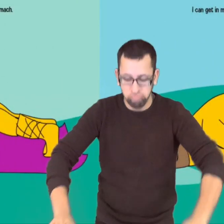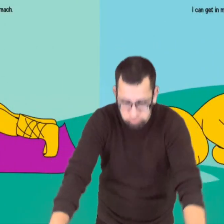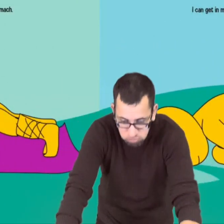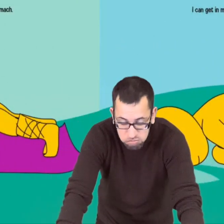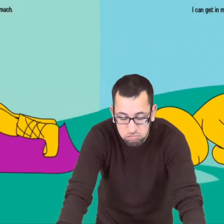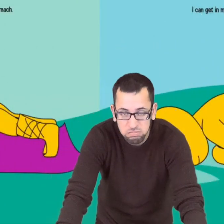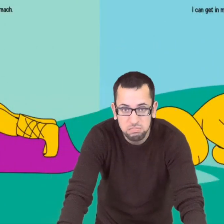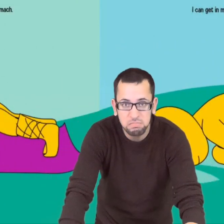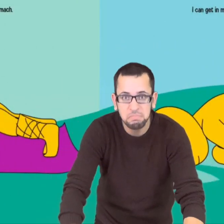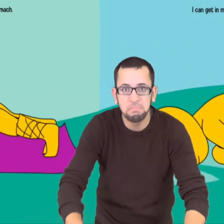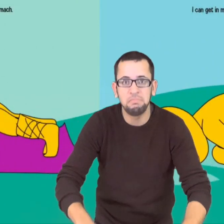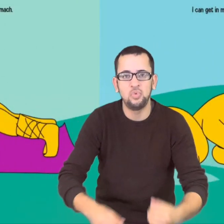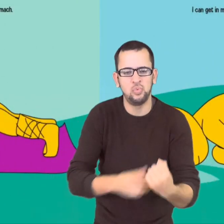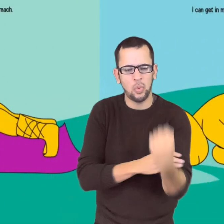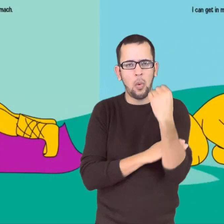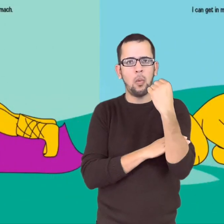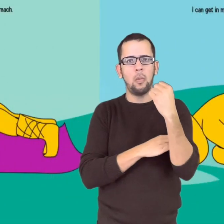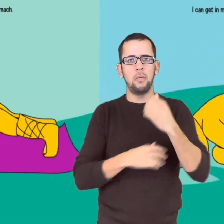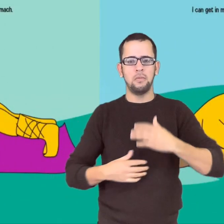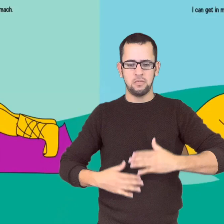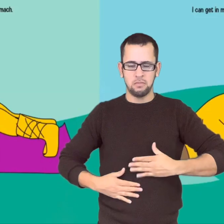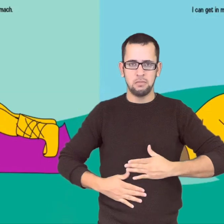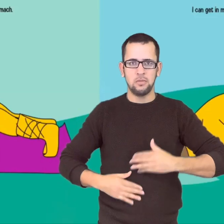My plank helps my back and stomach.